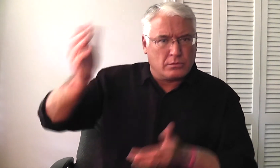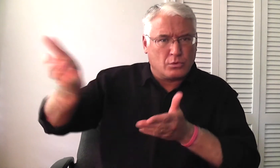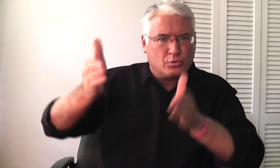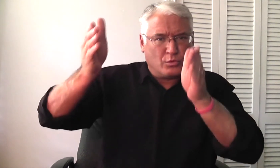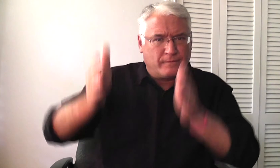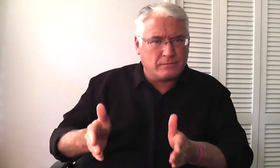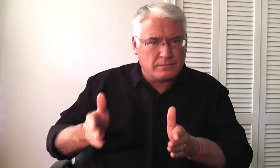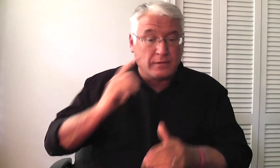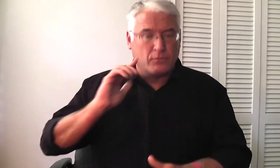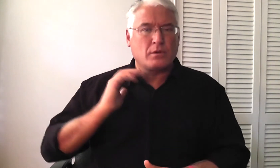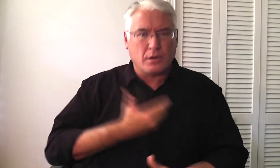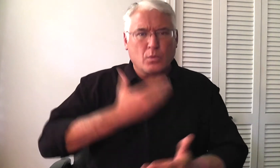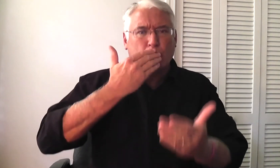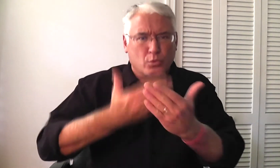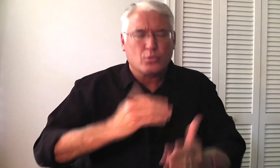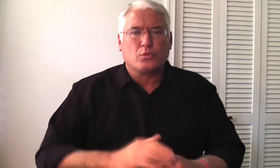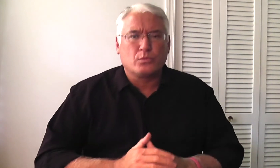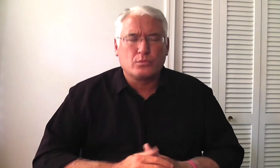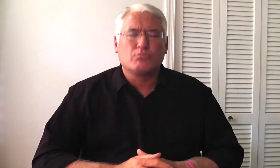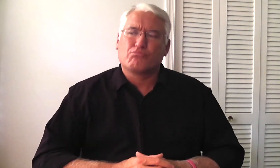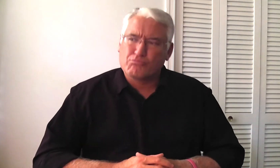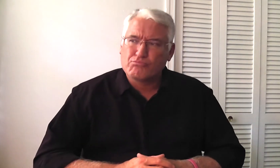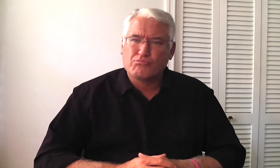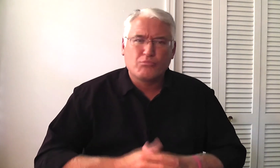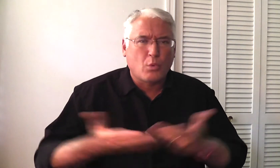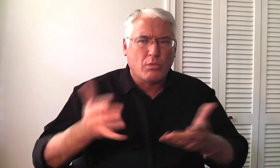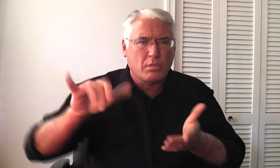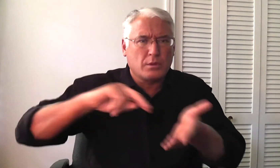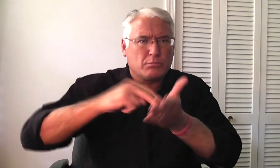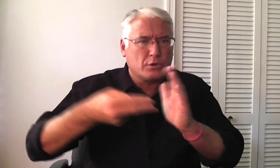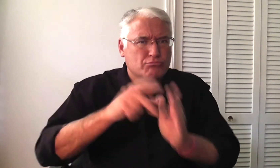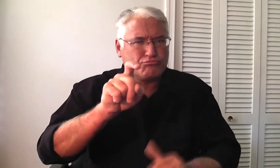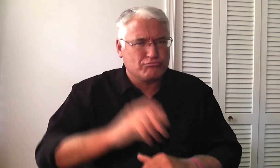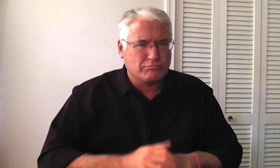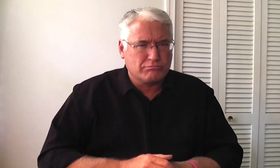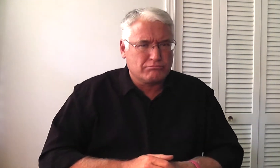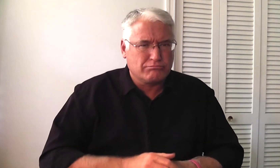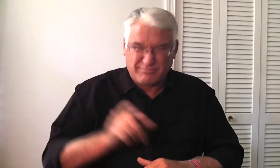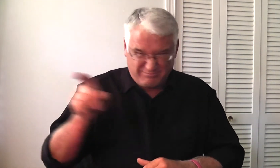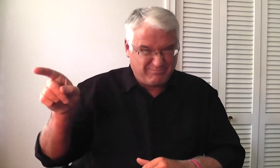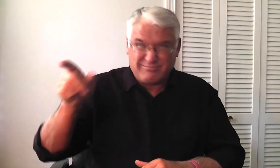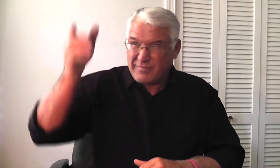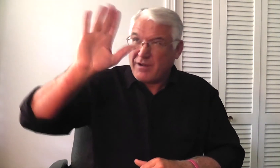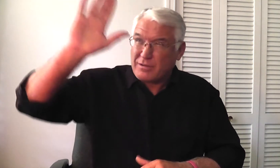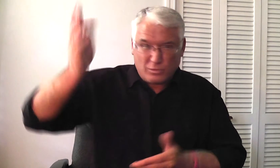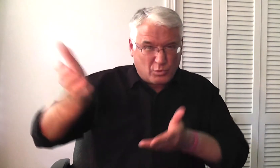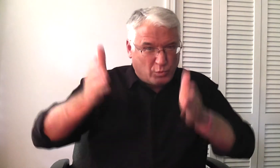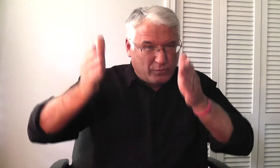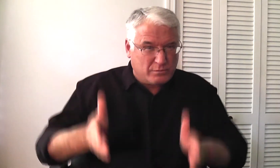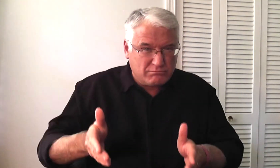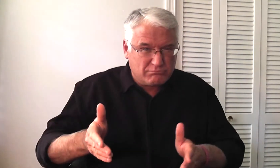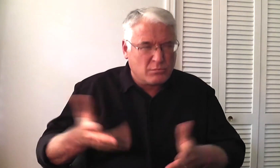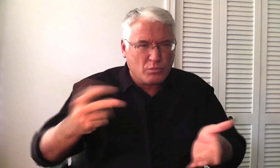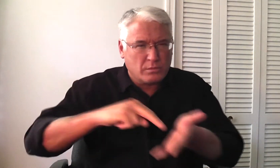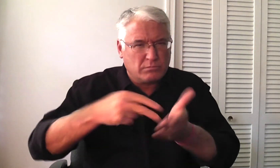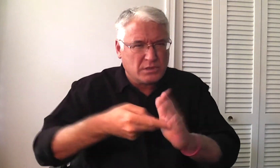But these are God's servants for our good. What does that mean? God's servants?